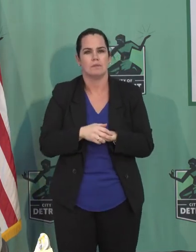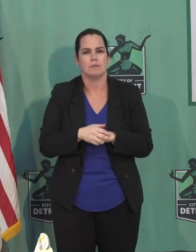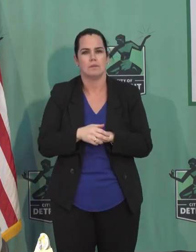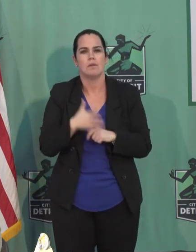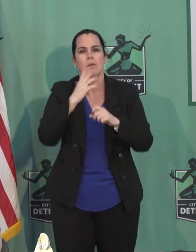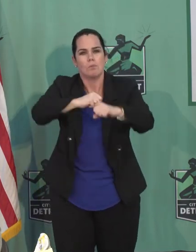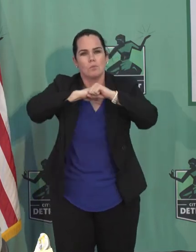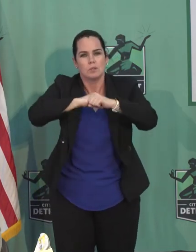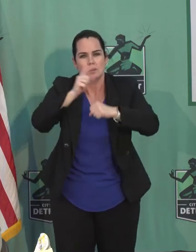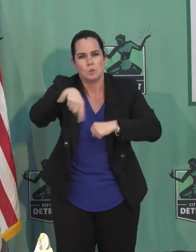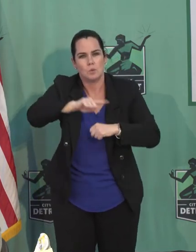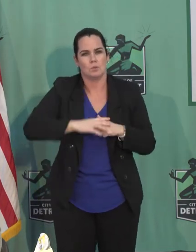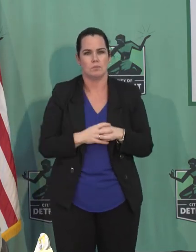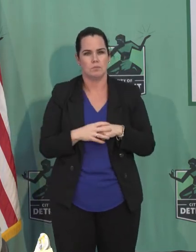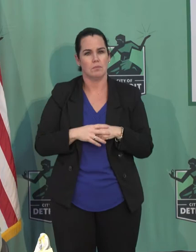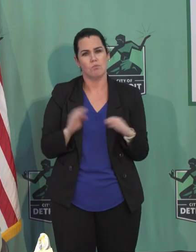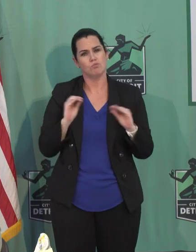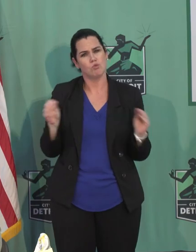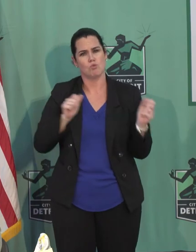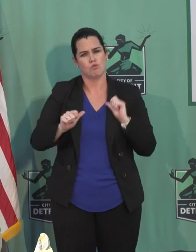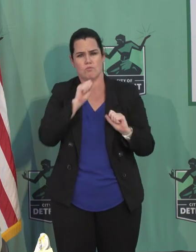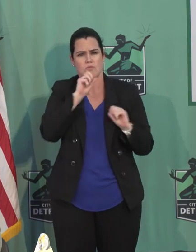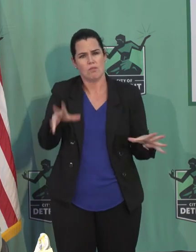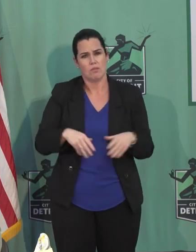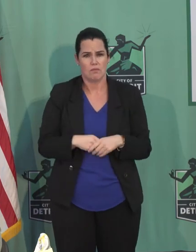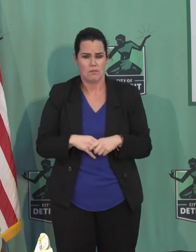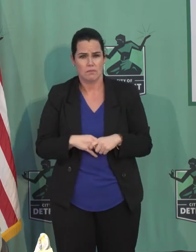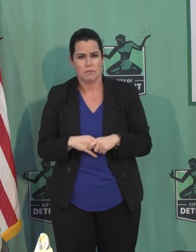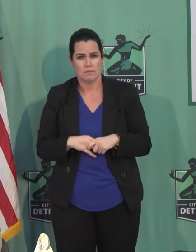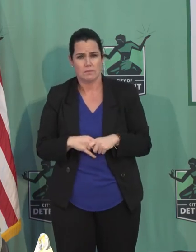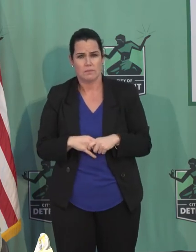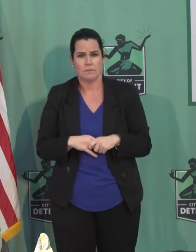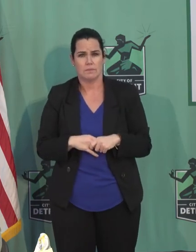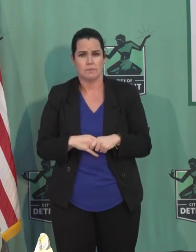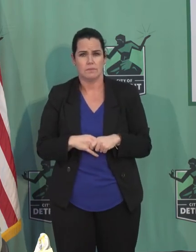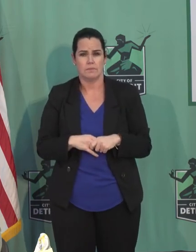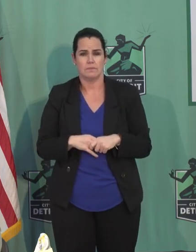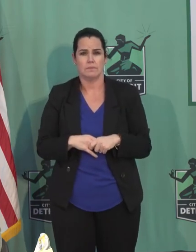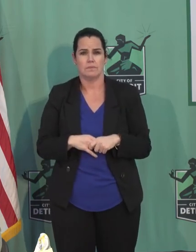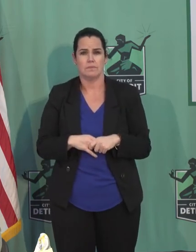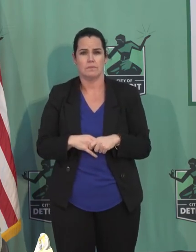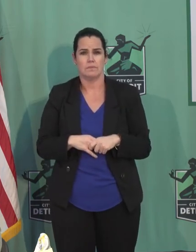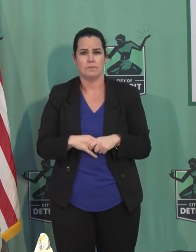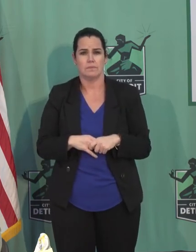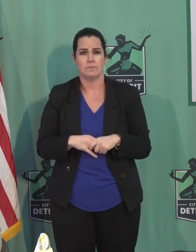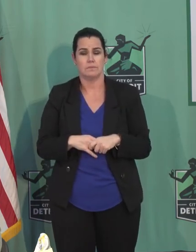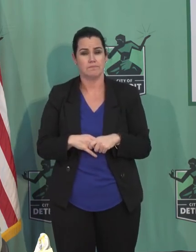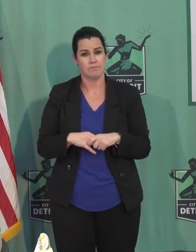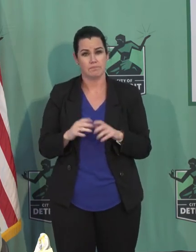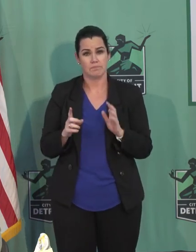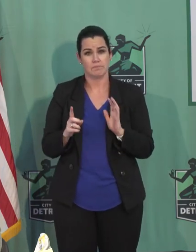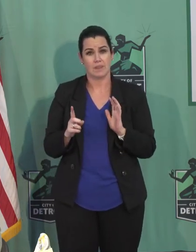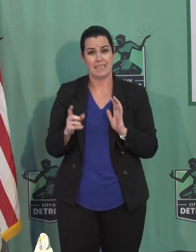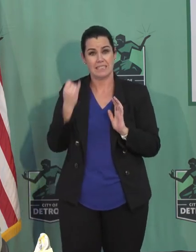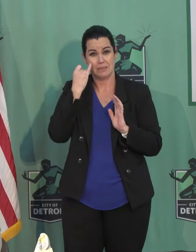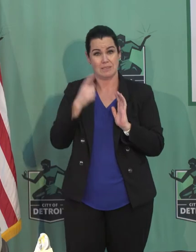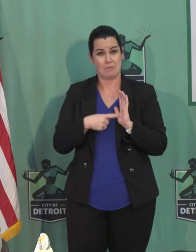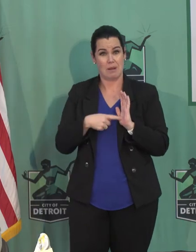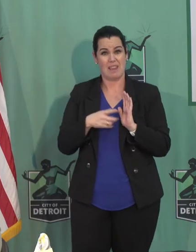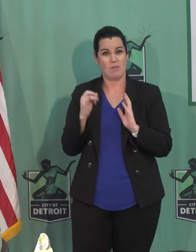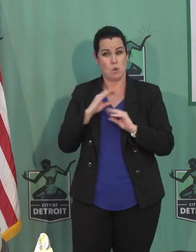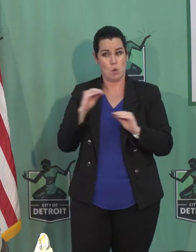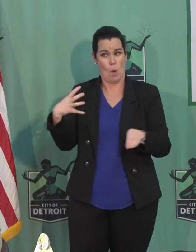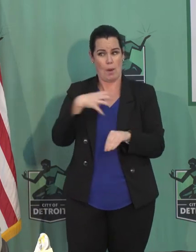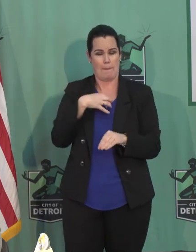you without any drama. And sometimes when you don't squeak, you don't get attention.